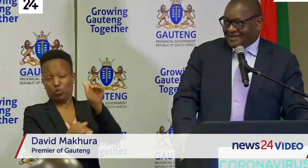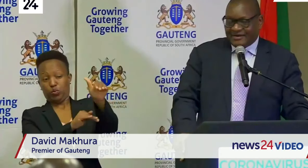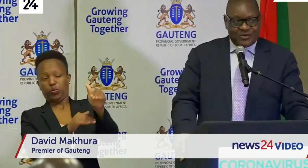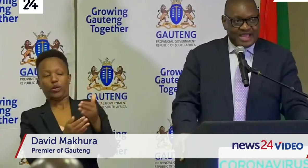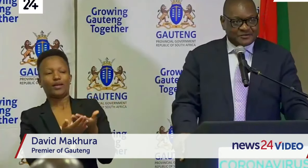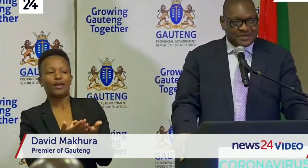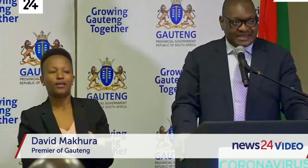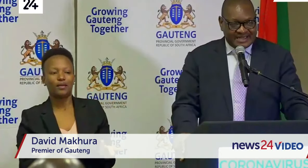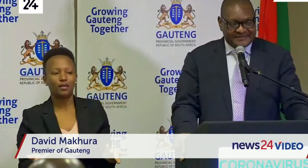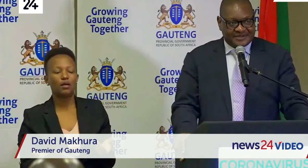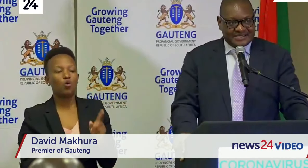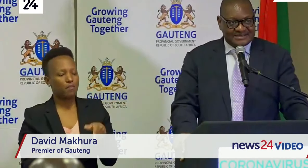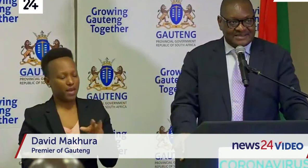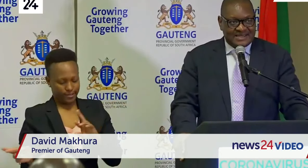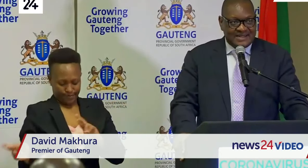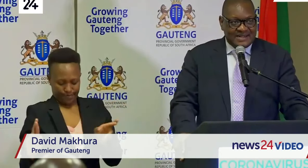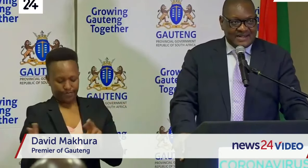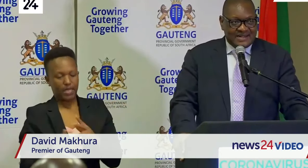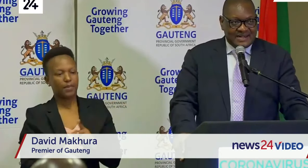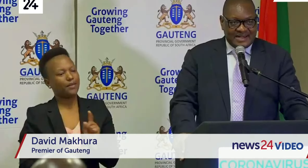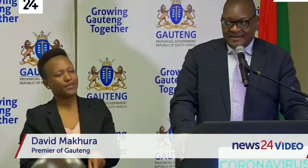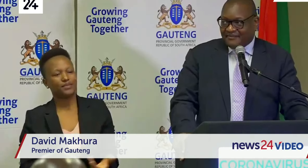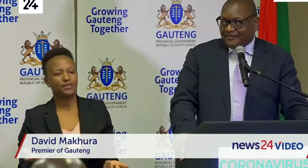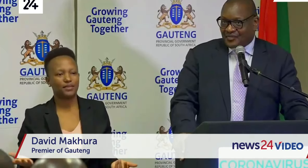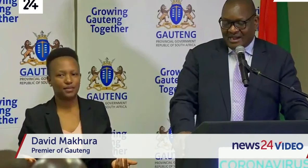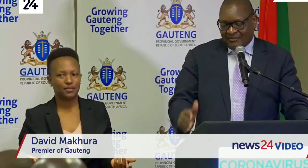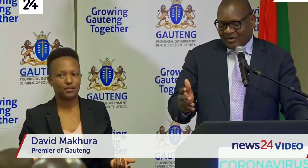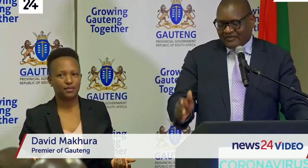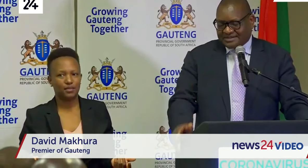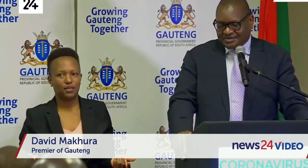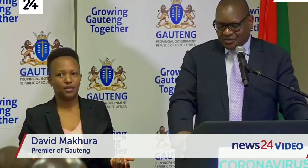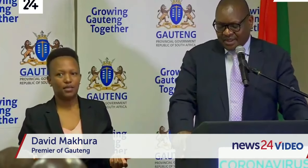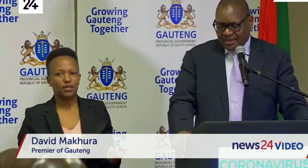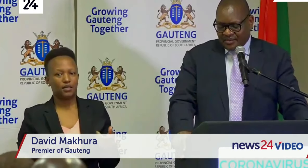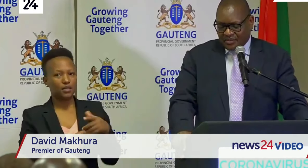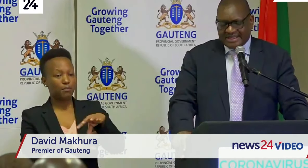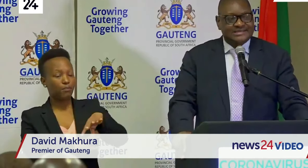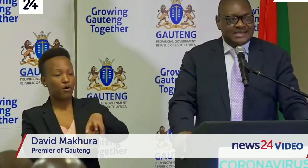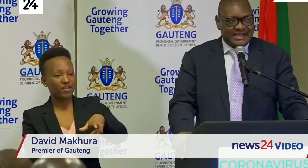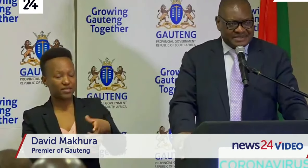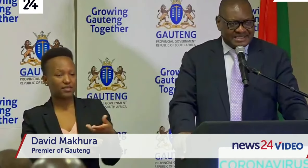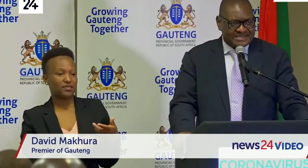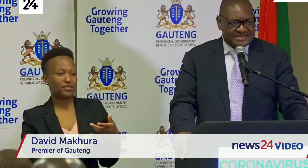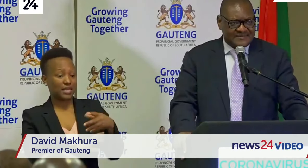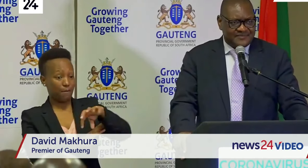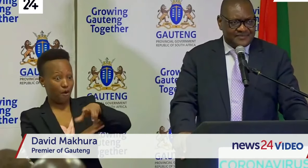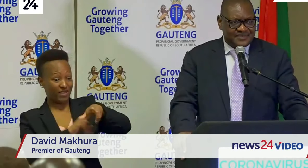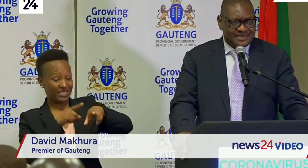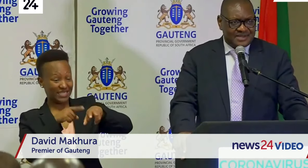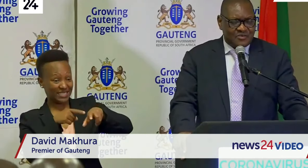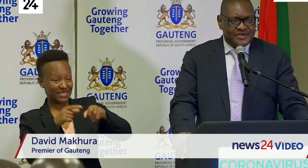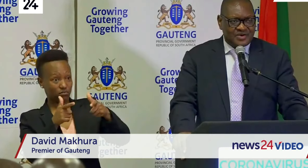now and we have to be ready for that our province is the epicenter